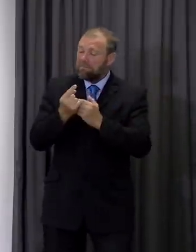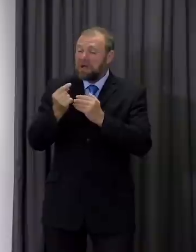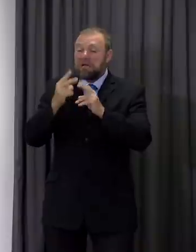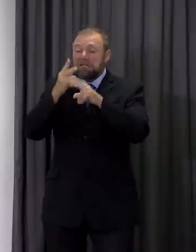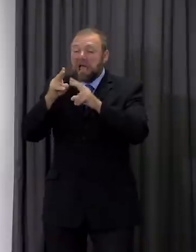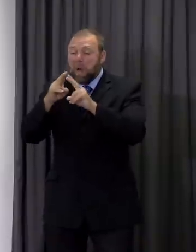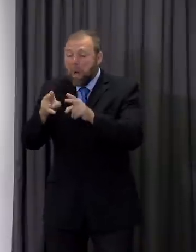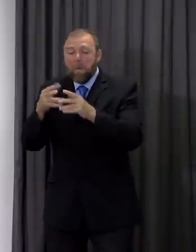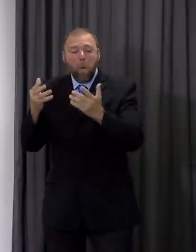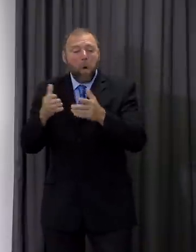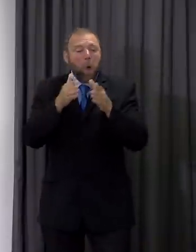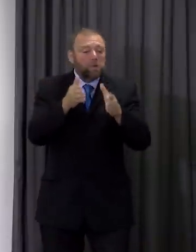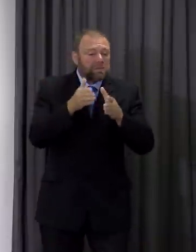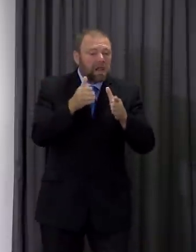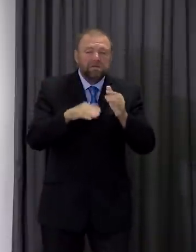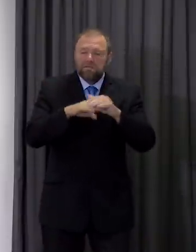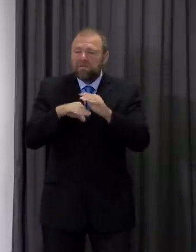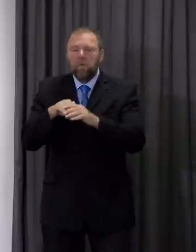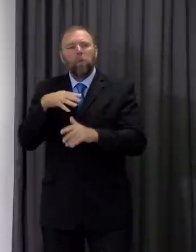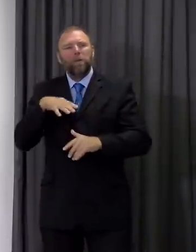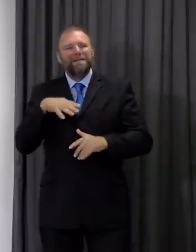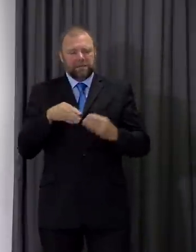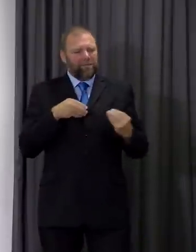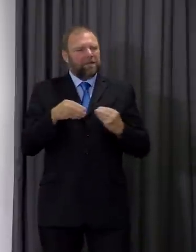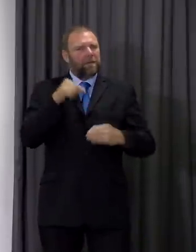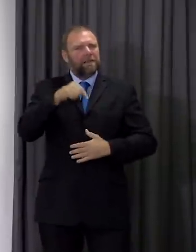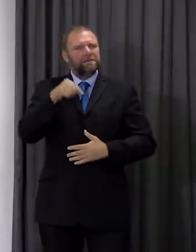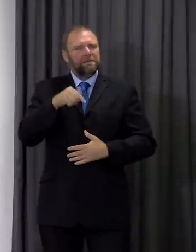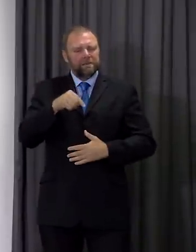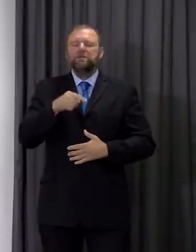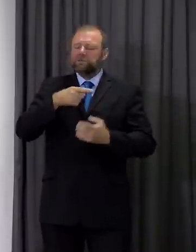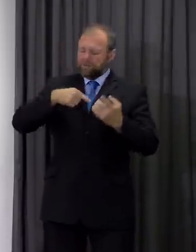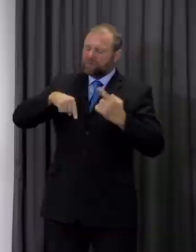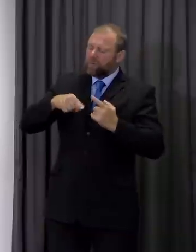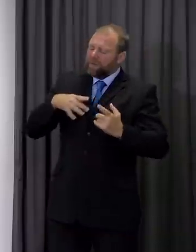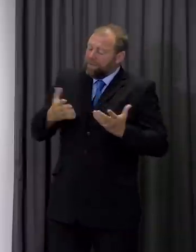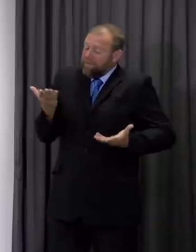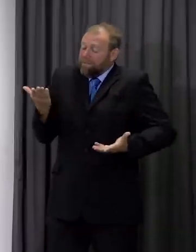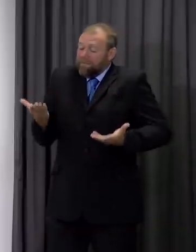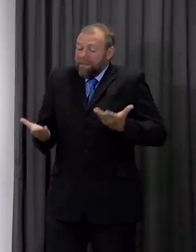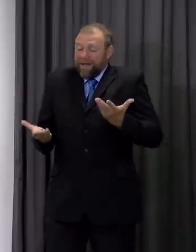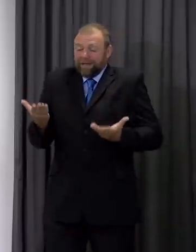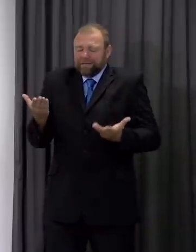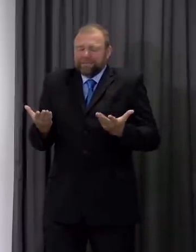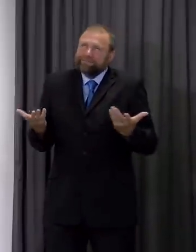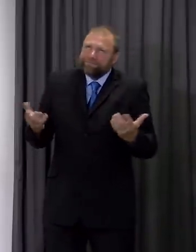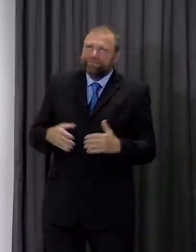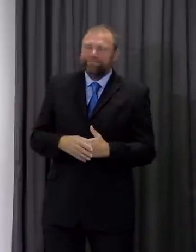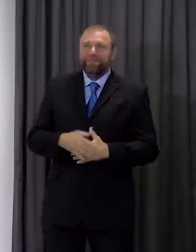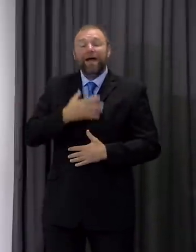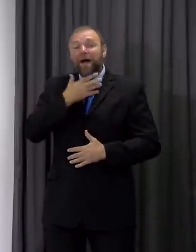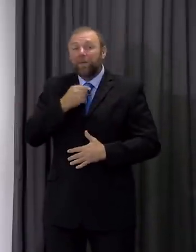run and have continued to be run through our NHS Wales labs. So it's about the balance in all of those. I wish there were a perfect